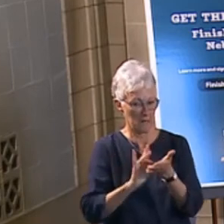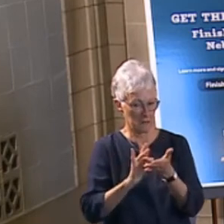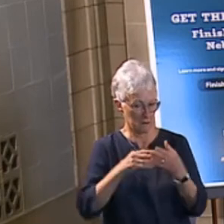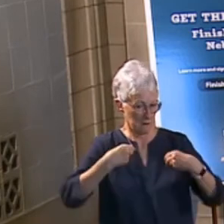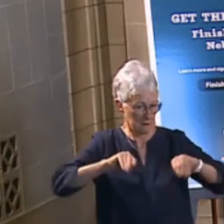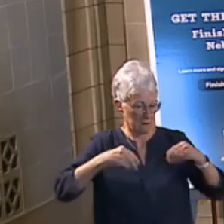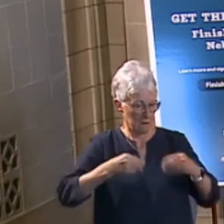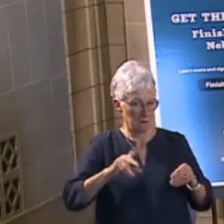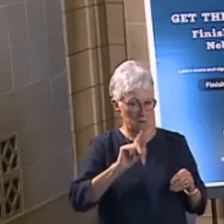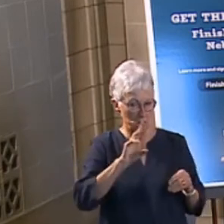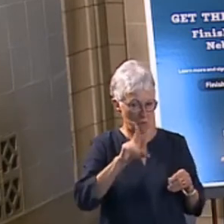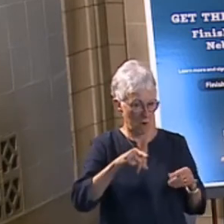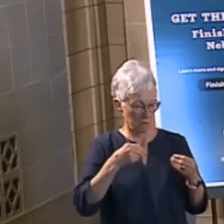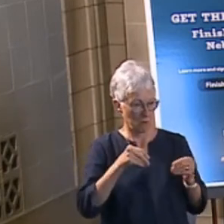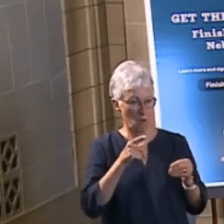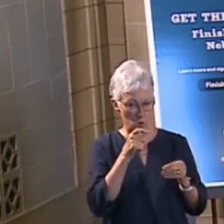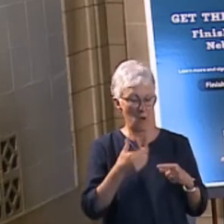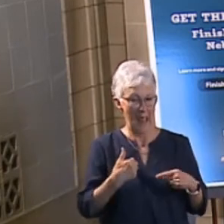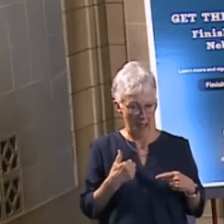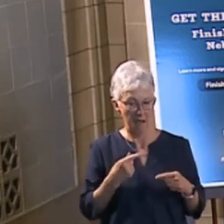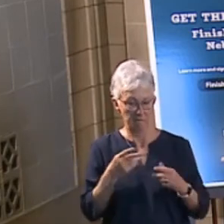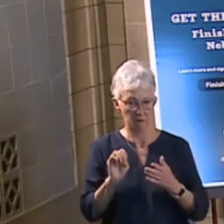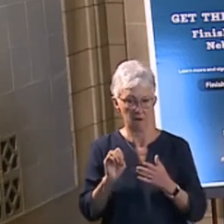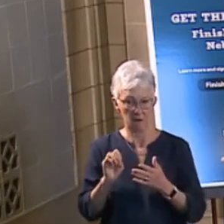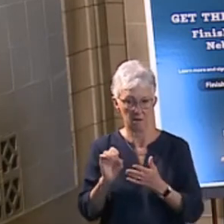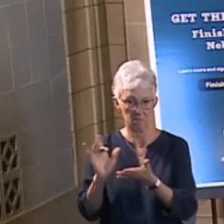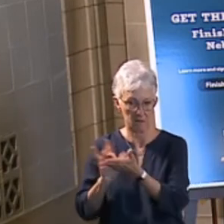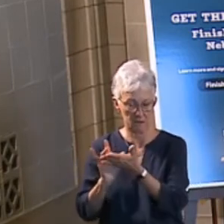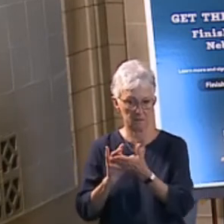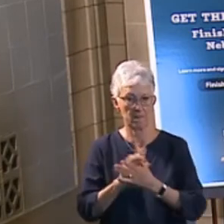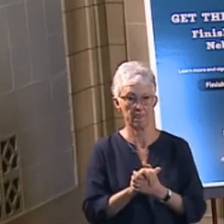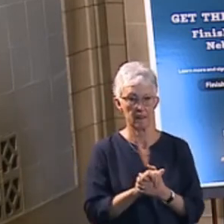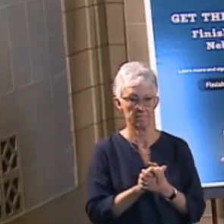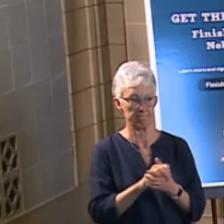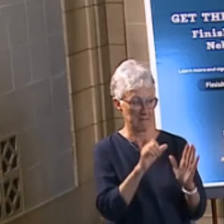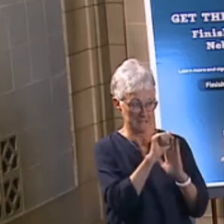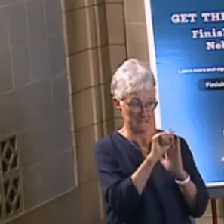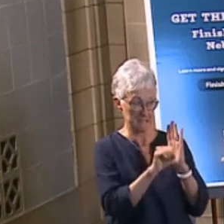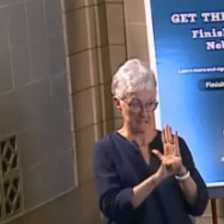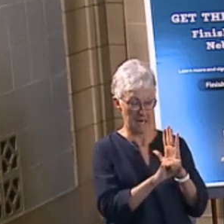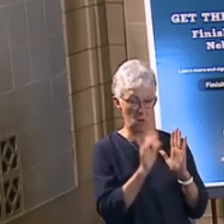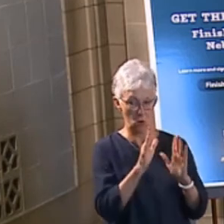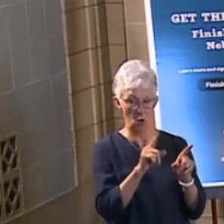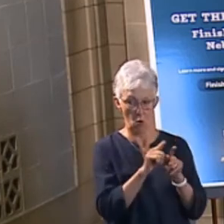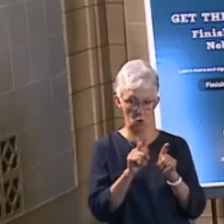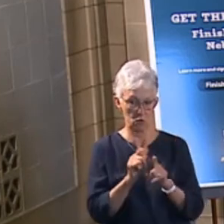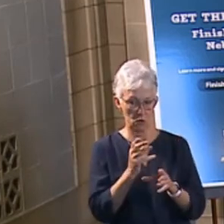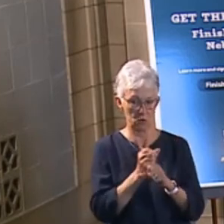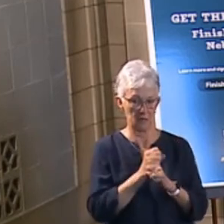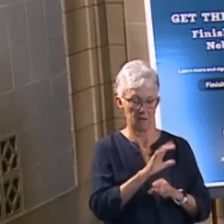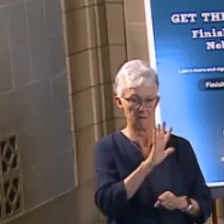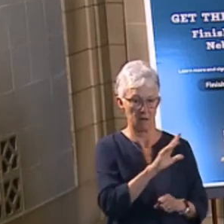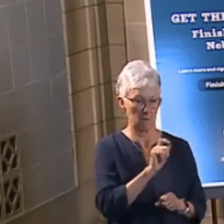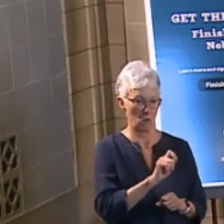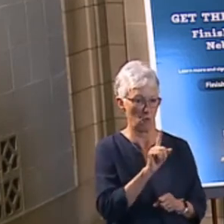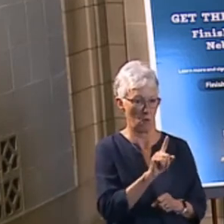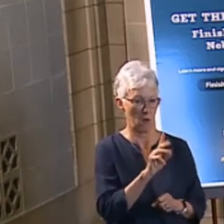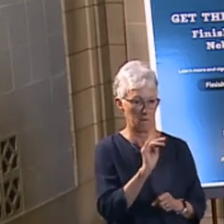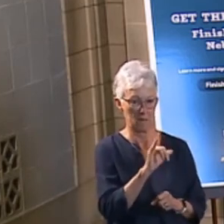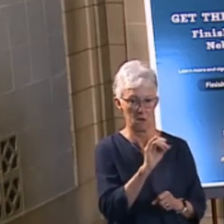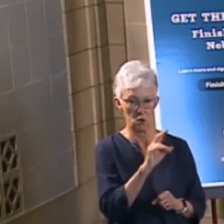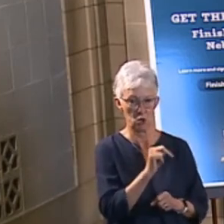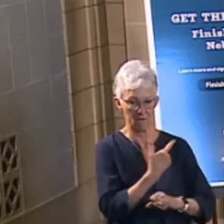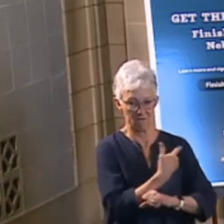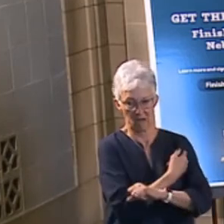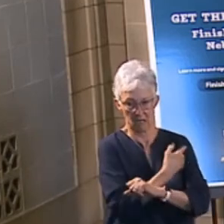we also were informed yesterday that the state will be receiving a large supply of Johnson & Johnson, 5.1 million vaccines as well.